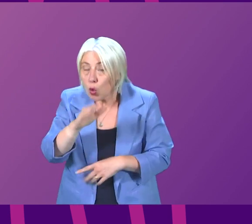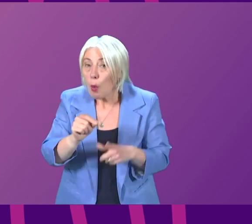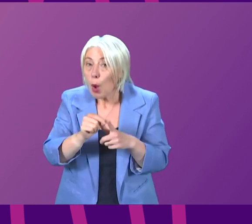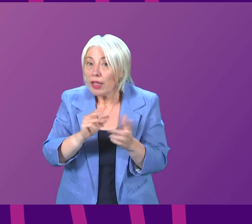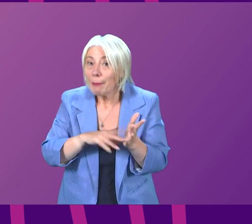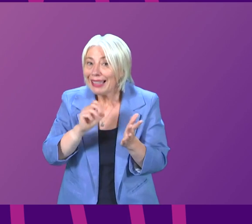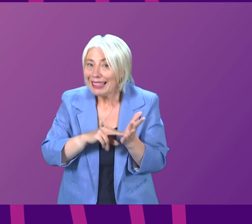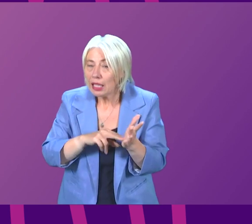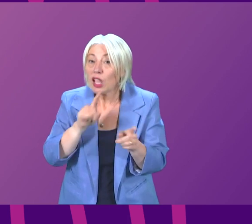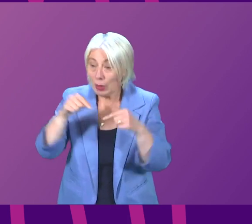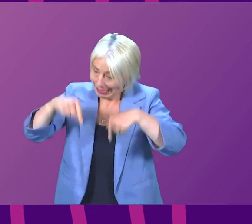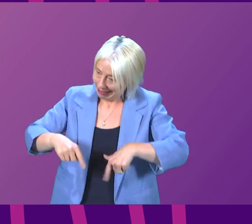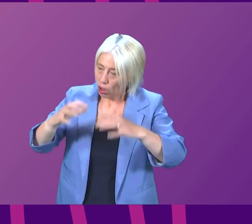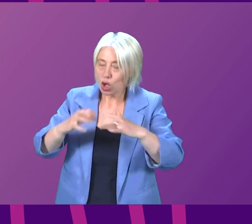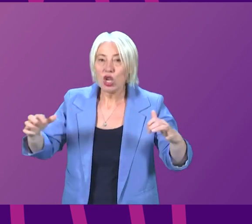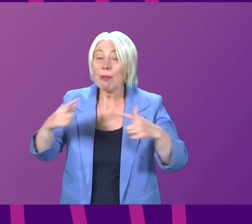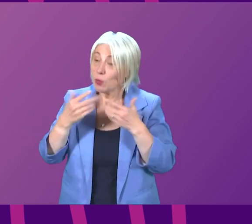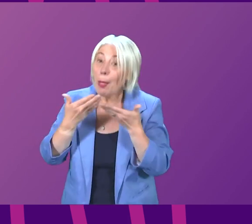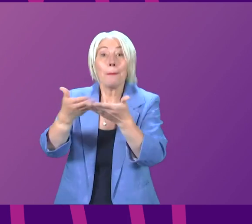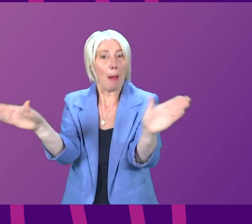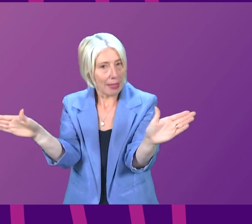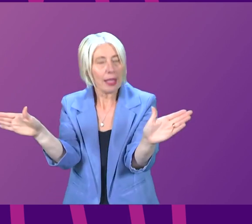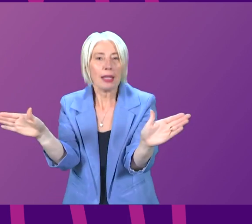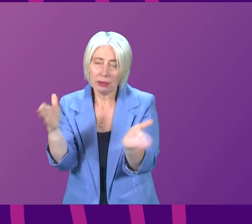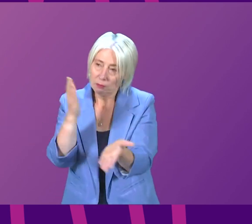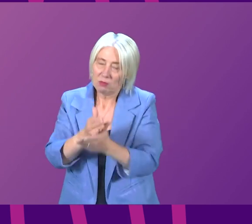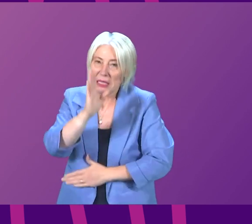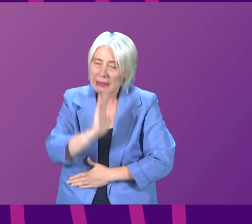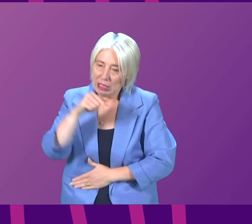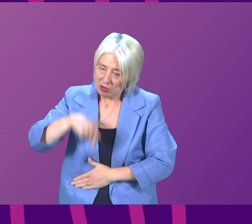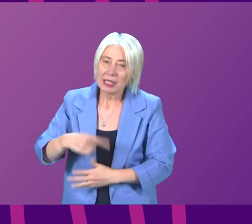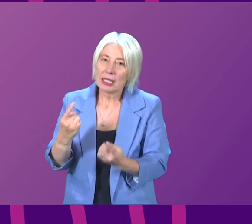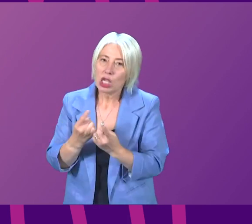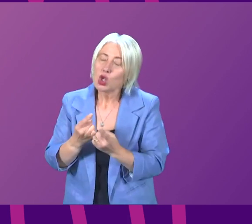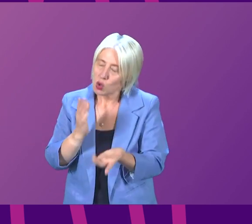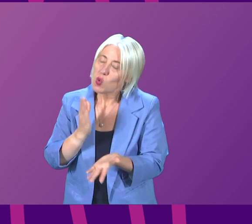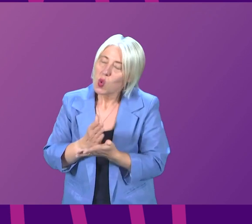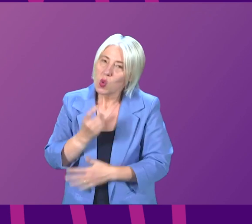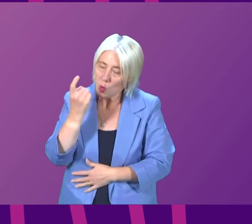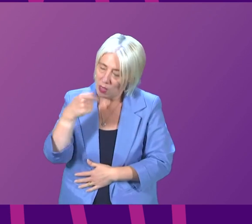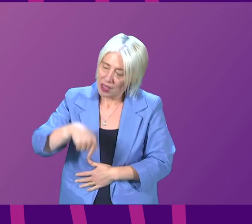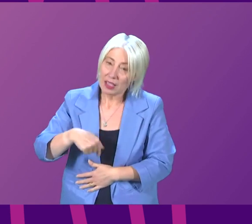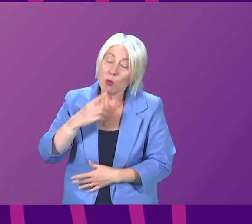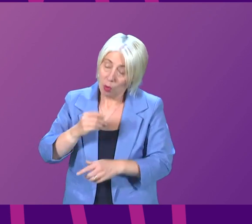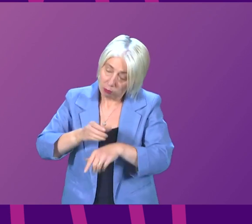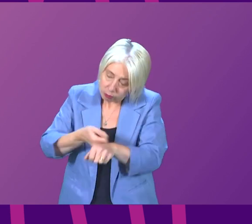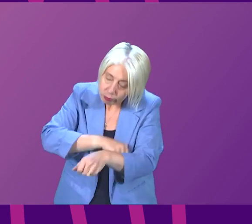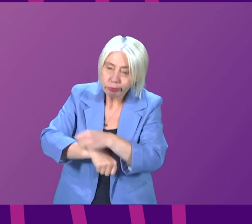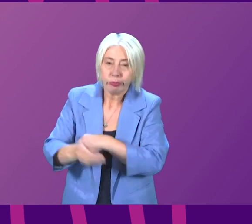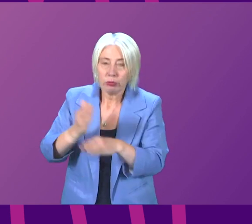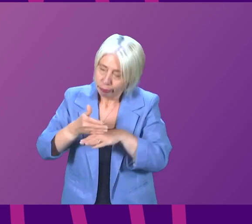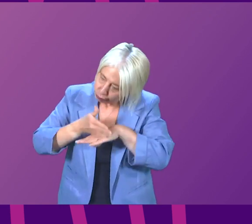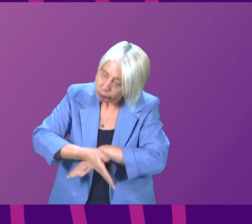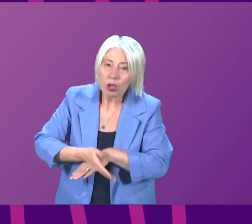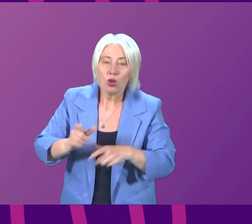McNeill and I want to assure the chamber and indeed the wider public of how serious an issue we consider this to be and of the work we will continue to do to deliver